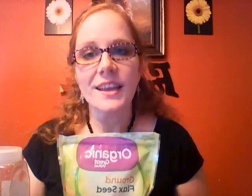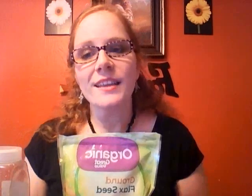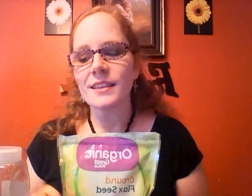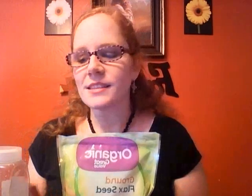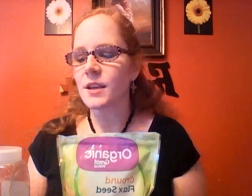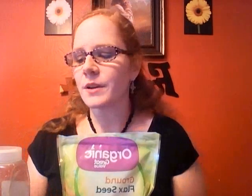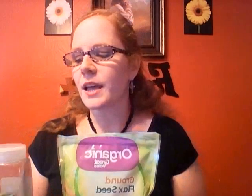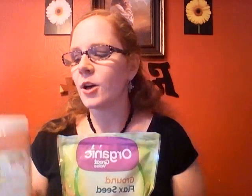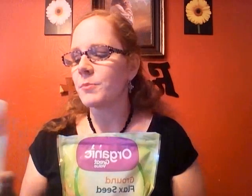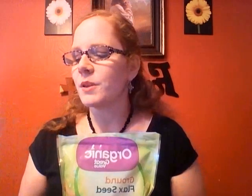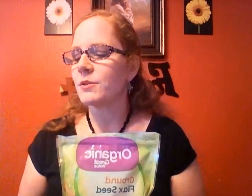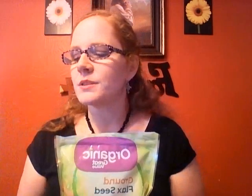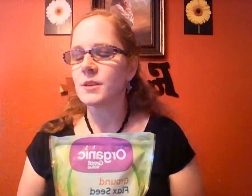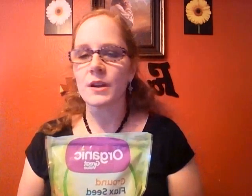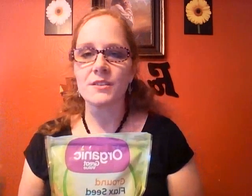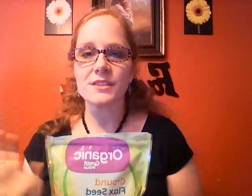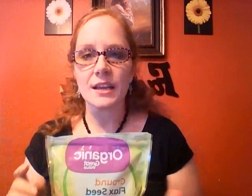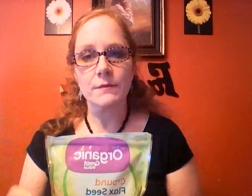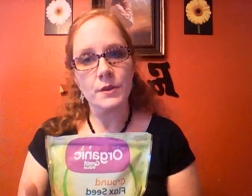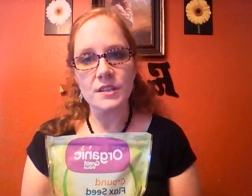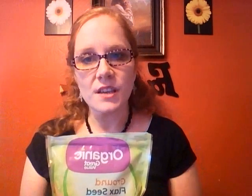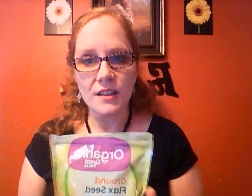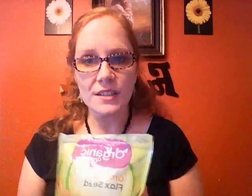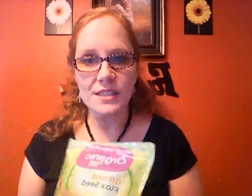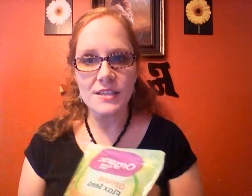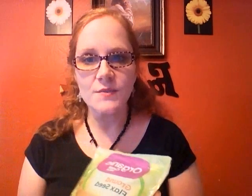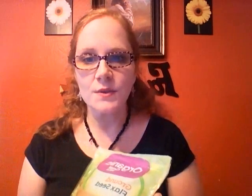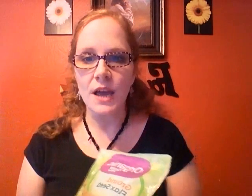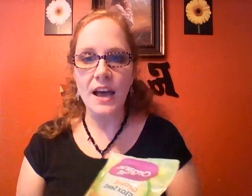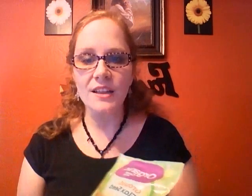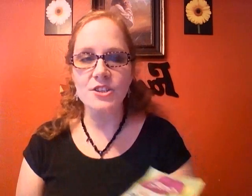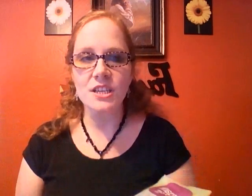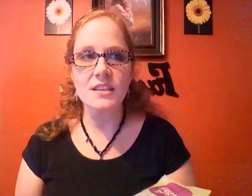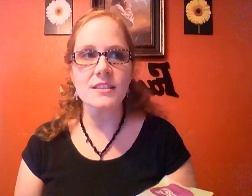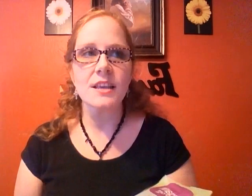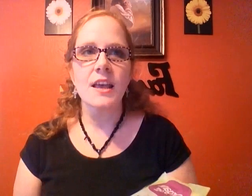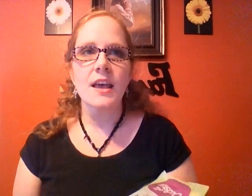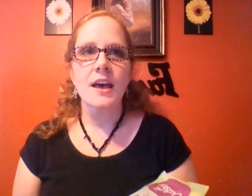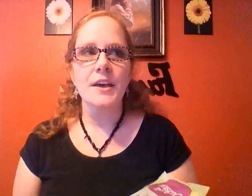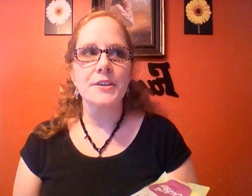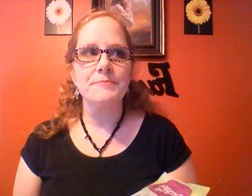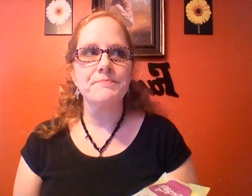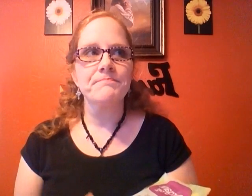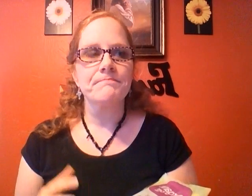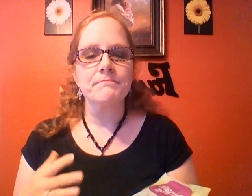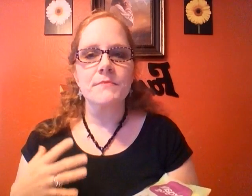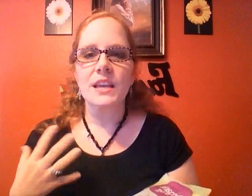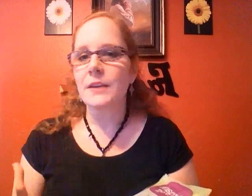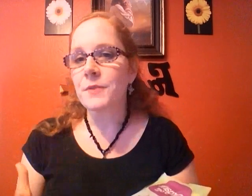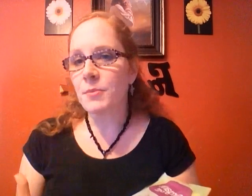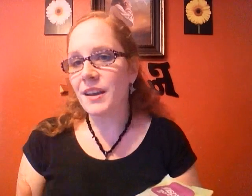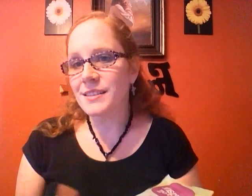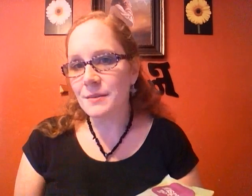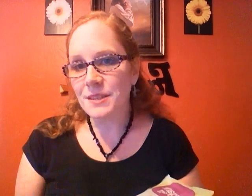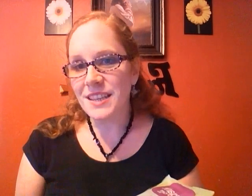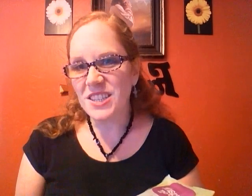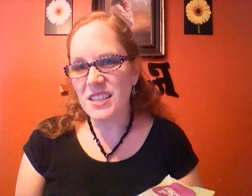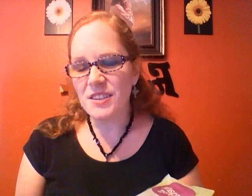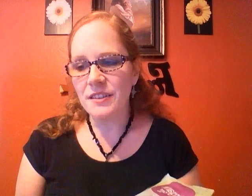this is going to help you to understand food intolerances food allergies if your body is able to digest certain